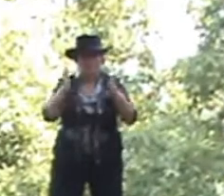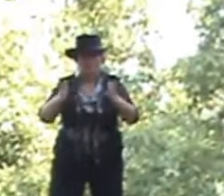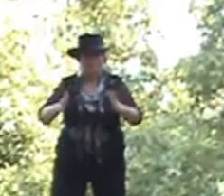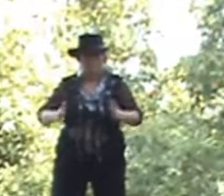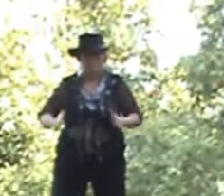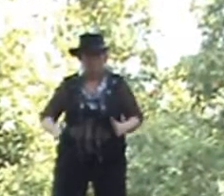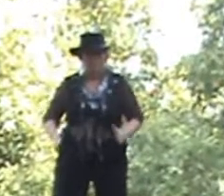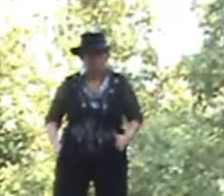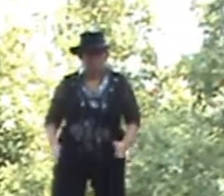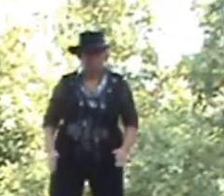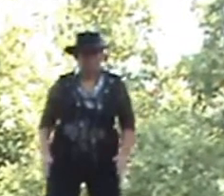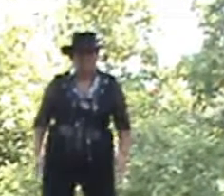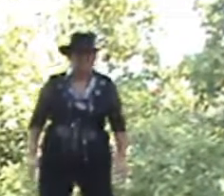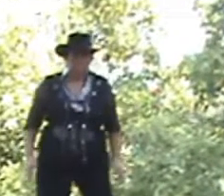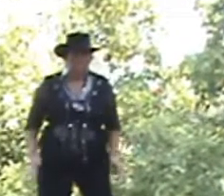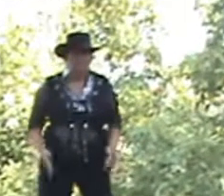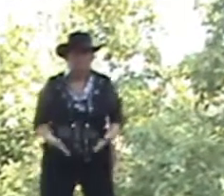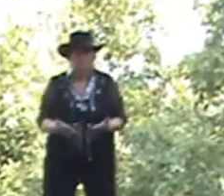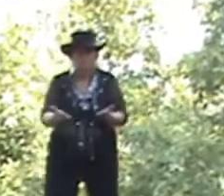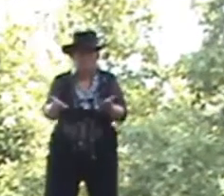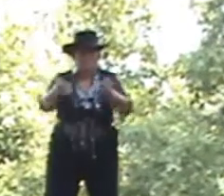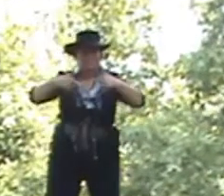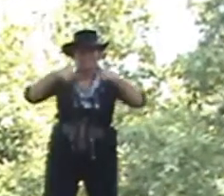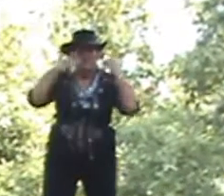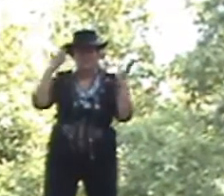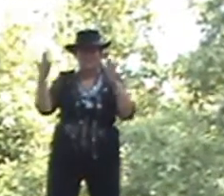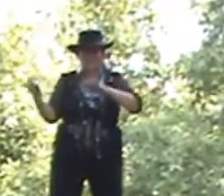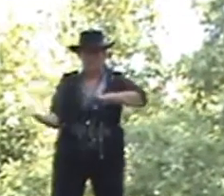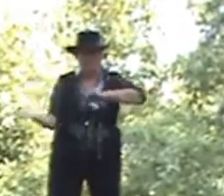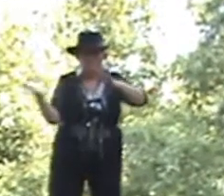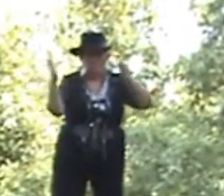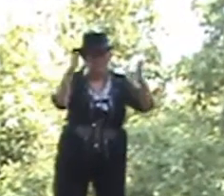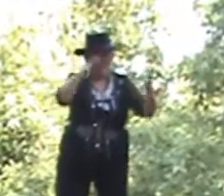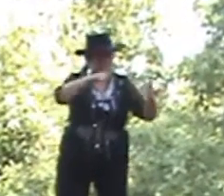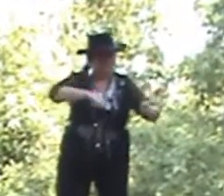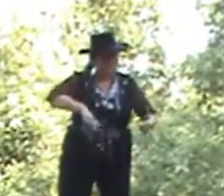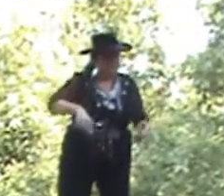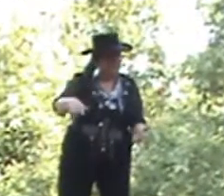men, you've lived and died and come to life again.